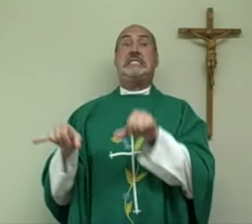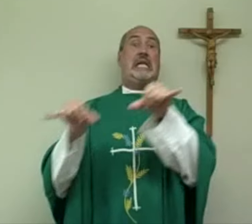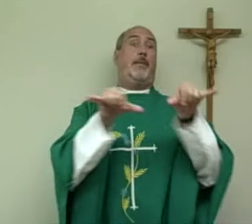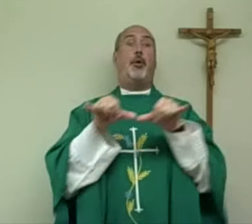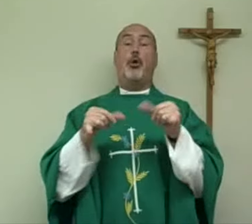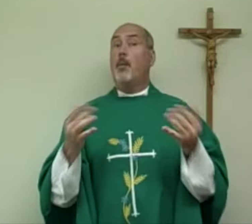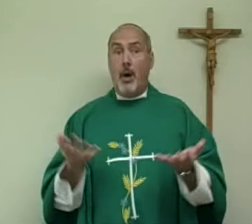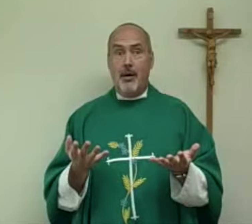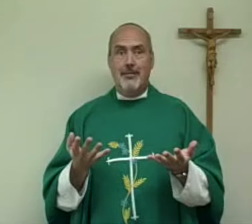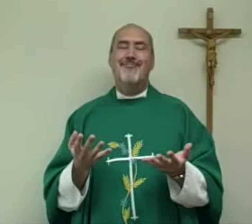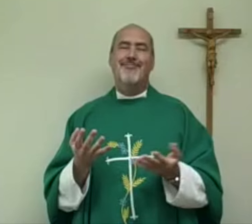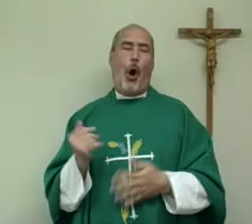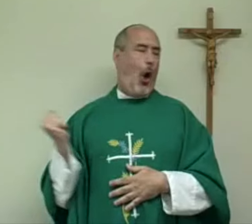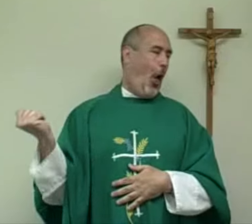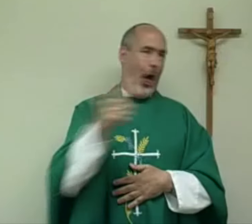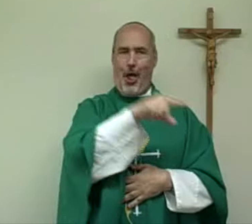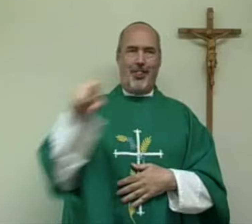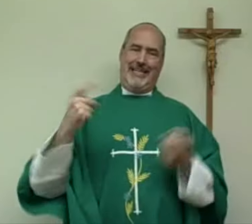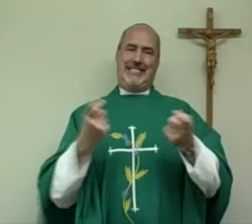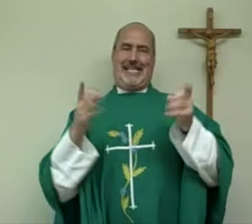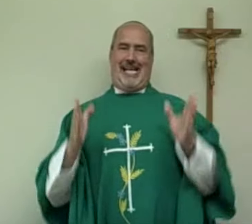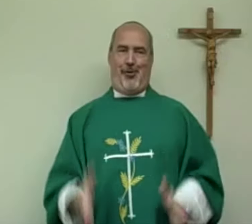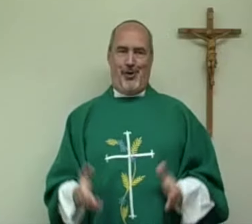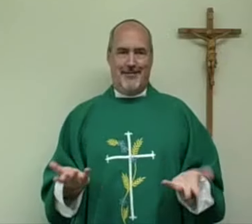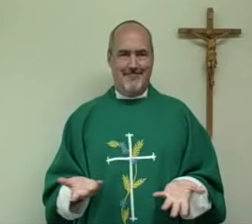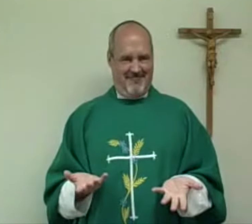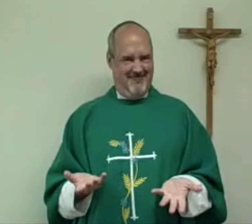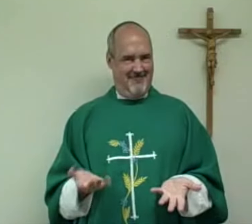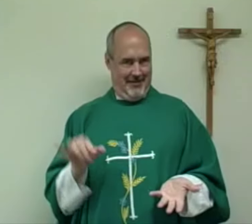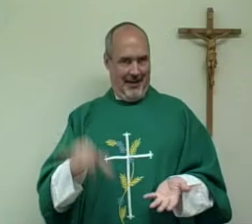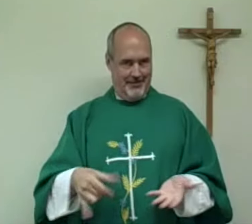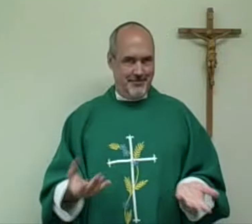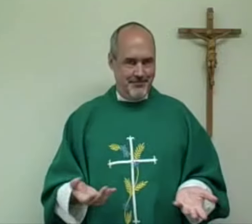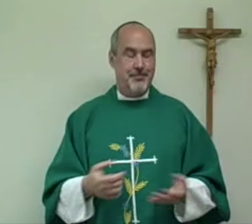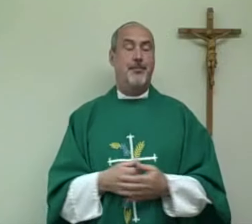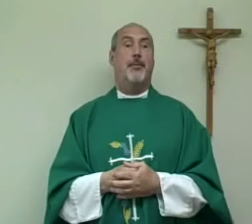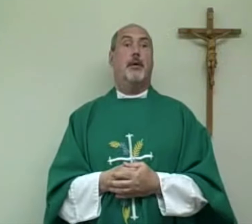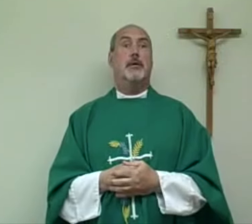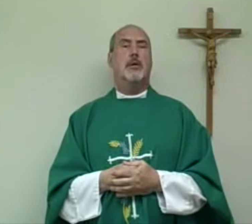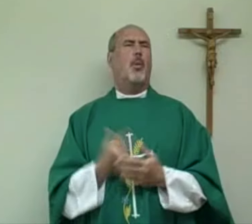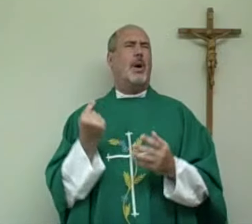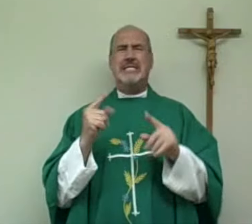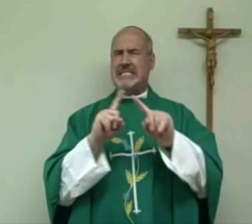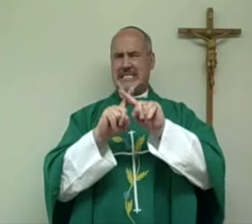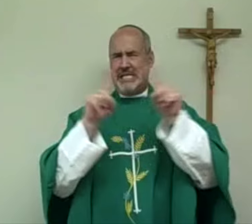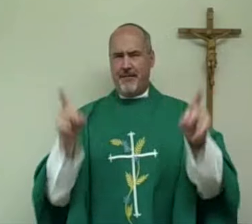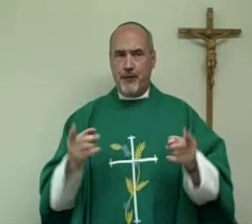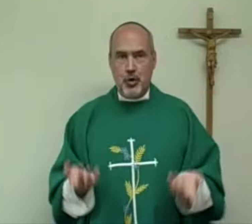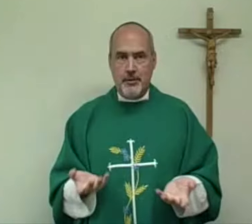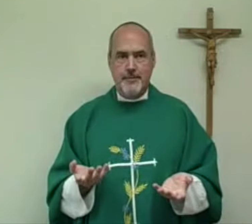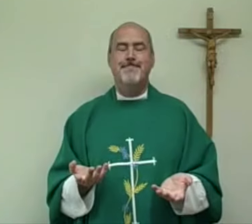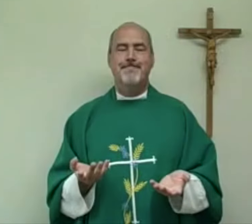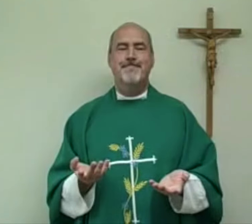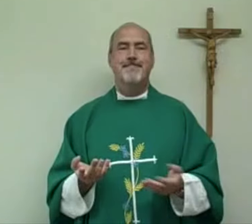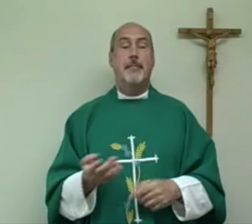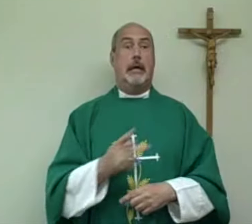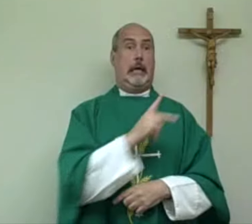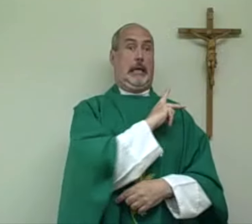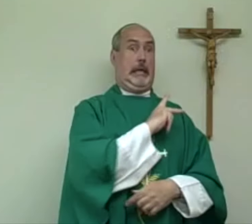and looking down on Jesus, we know that all three of them have sinned. But what is the difference